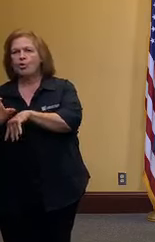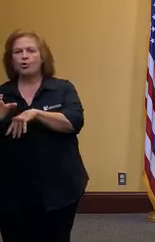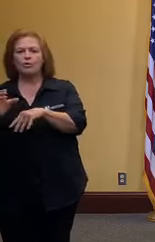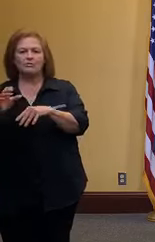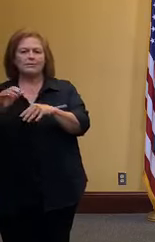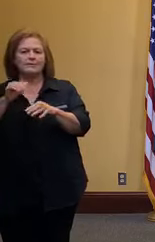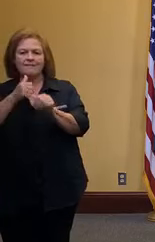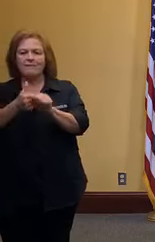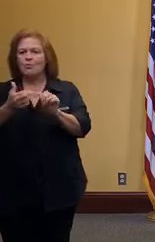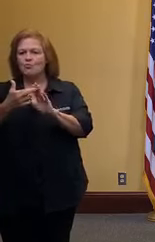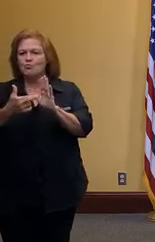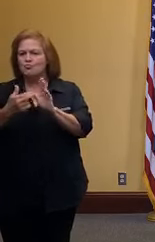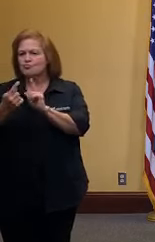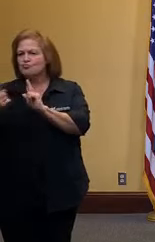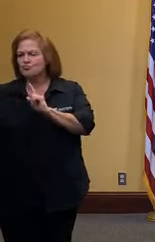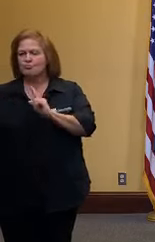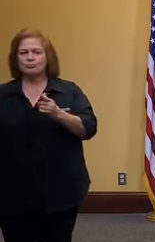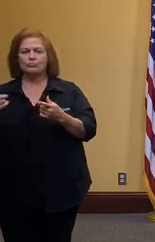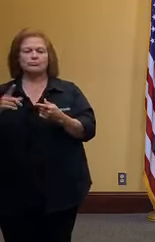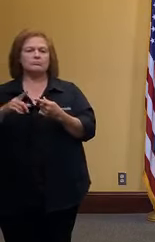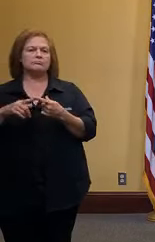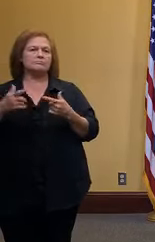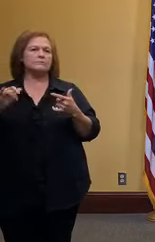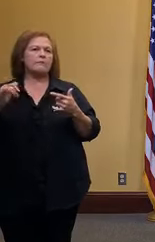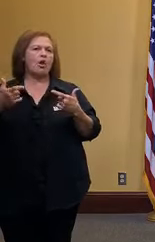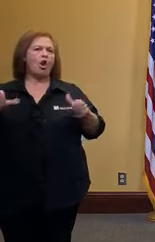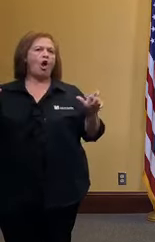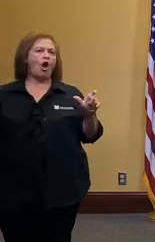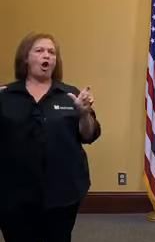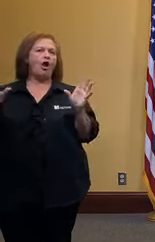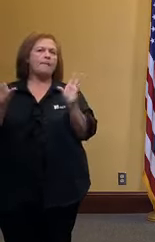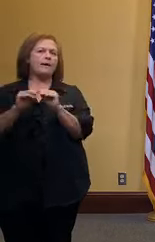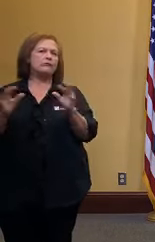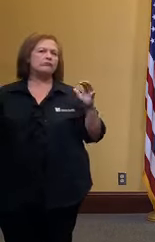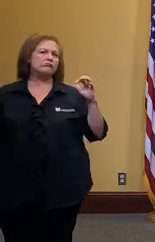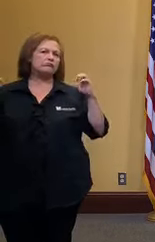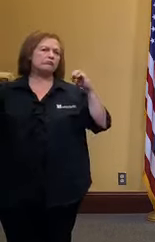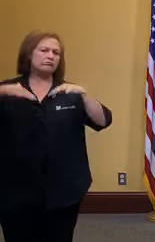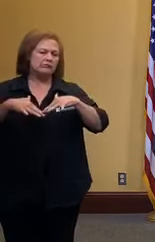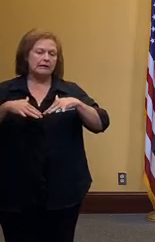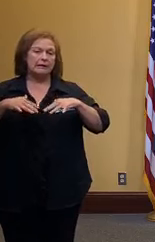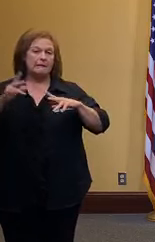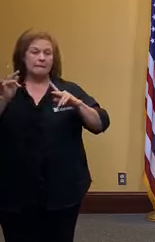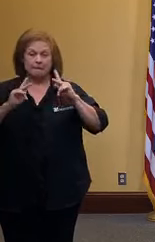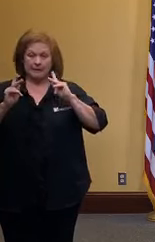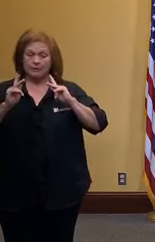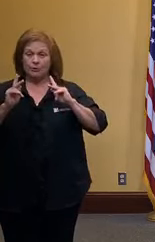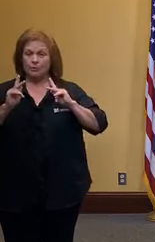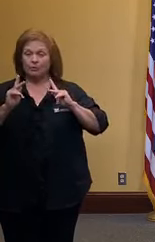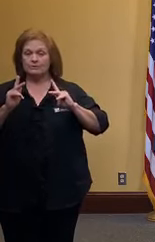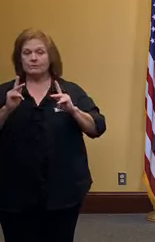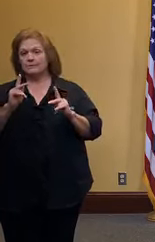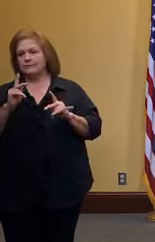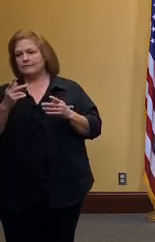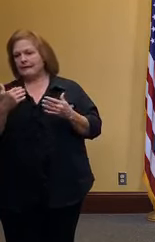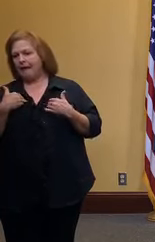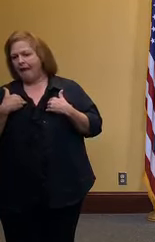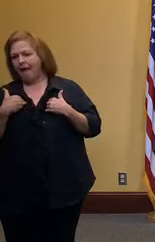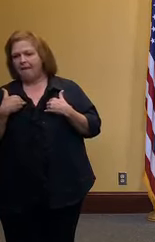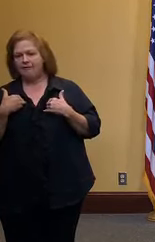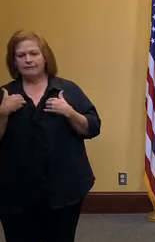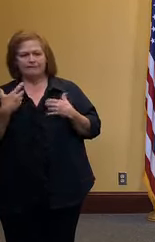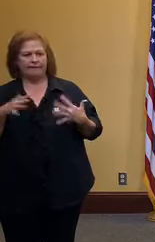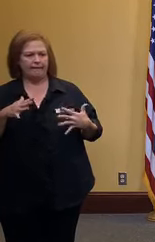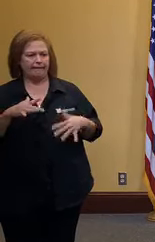spacing guidelines large meetings places where large numbers of people gather where there's lots of surfaces to